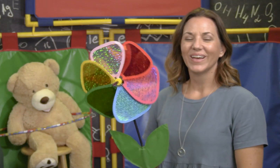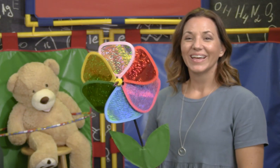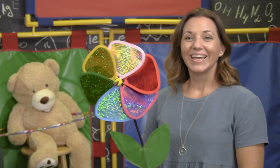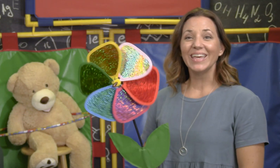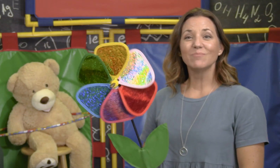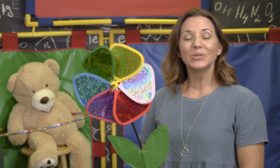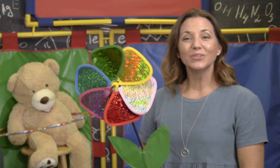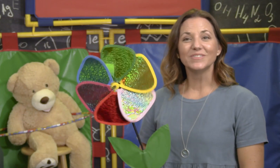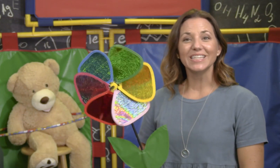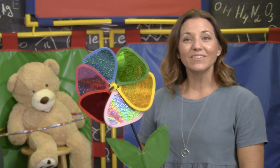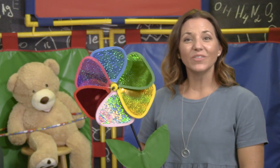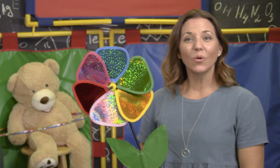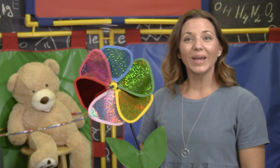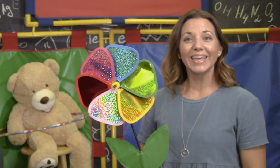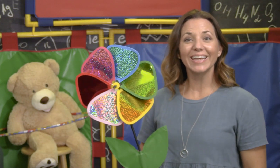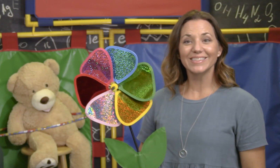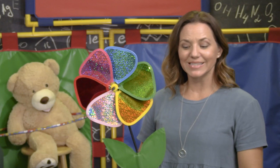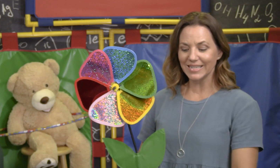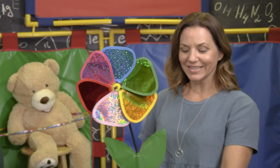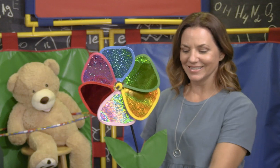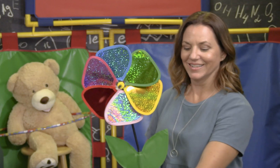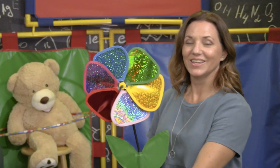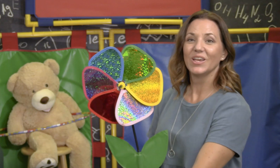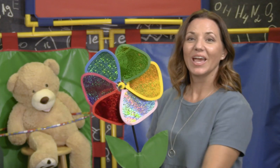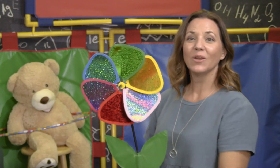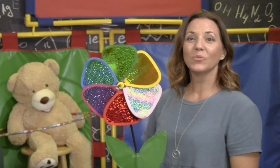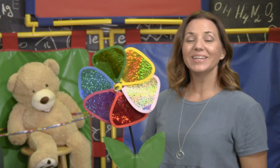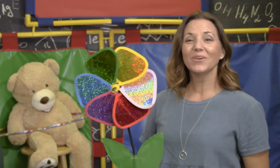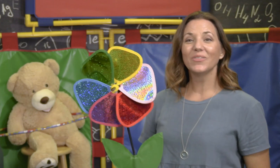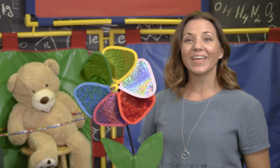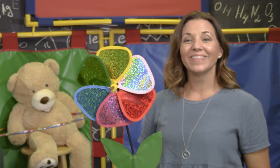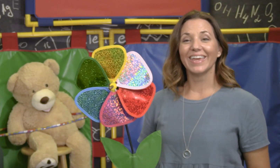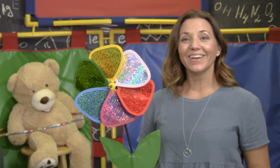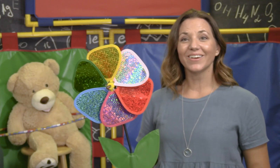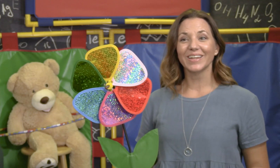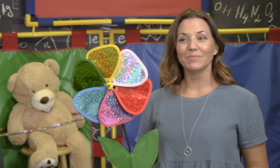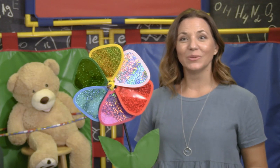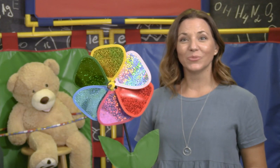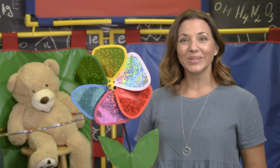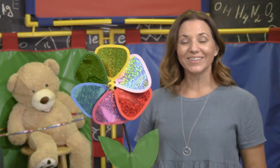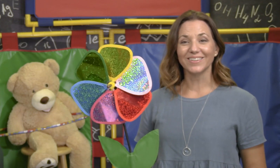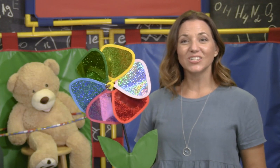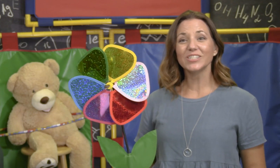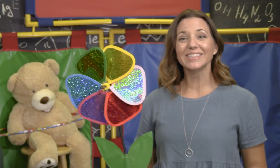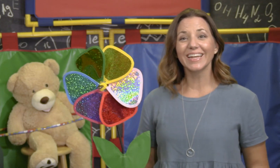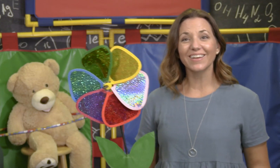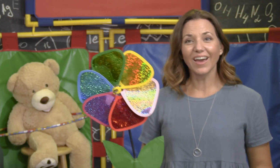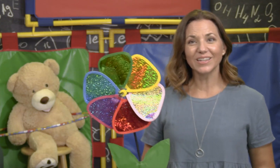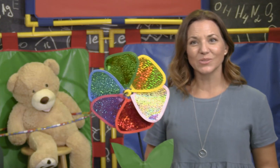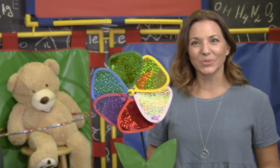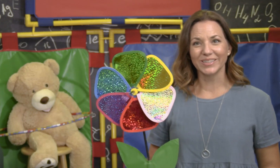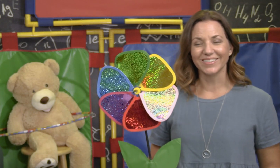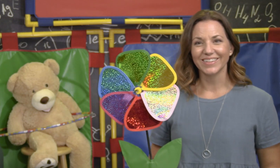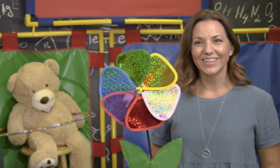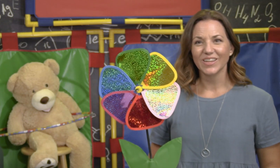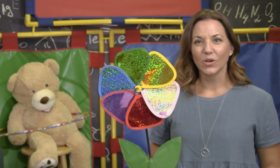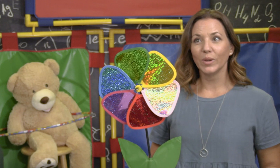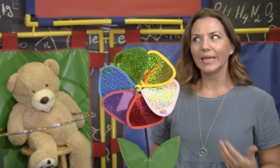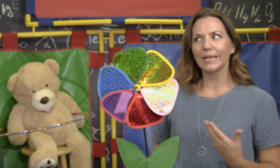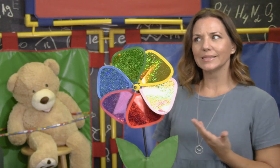It moves even though I can't see it and we know that the air can be real just like God is real. We can't